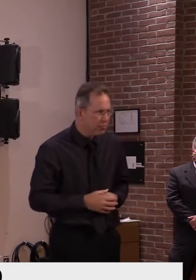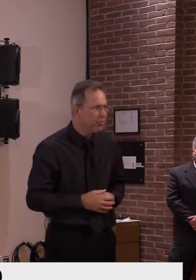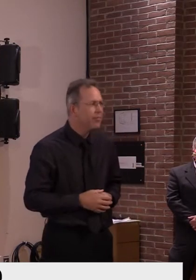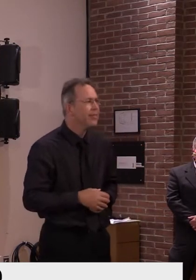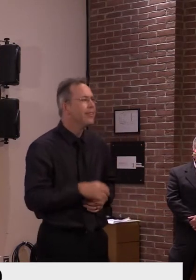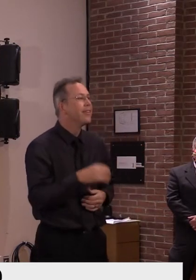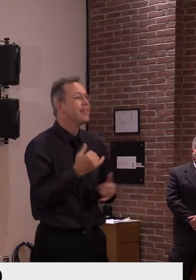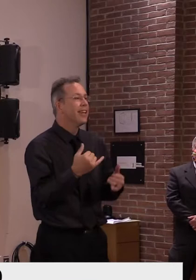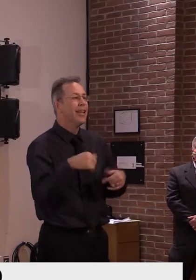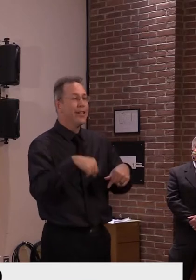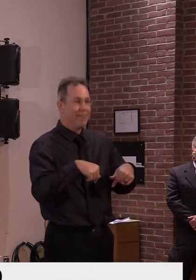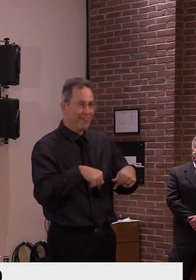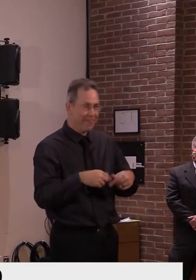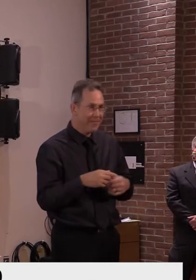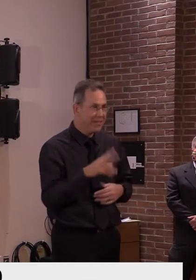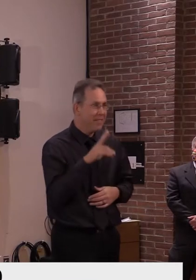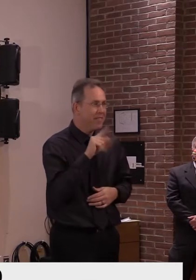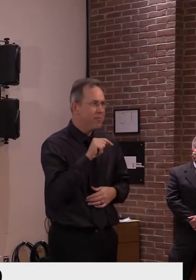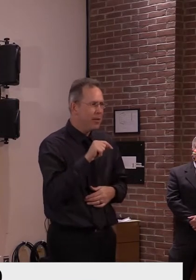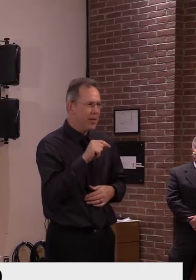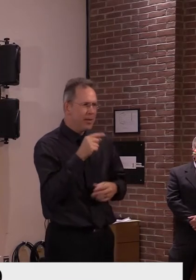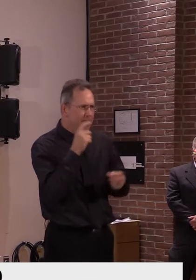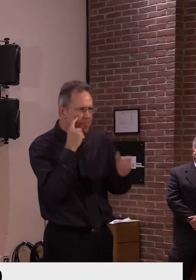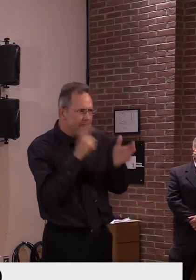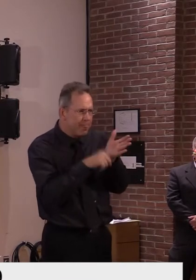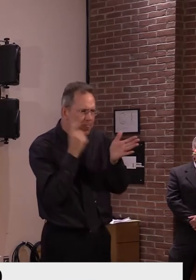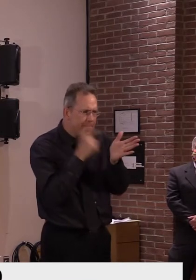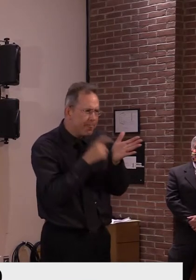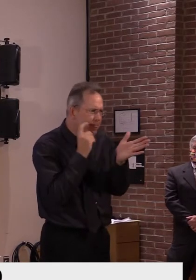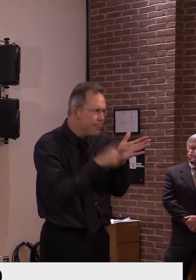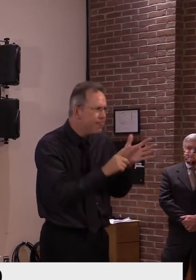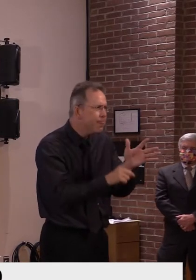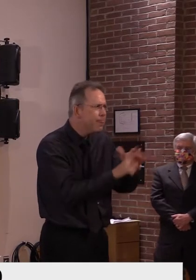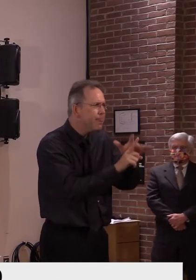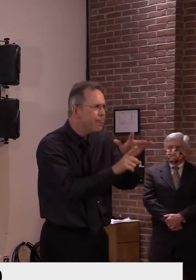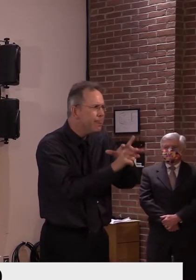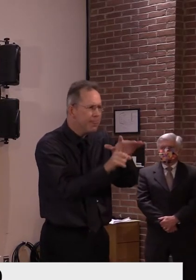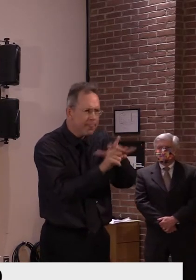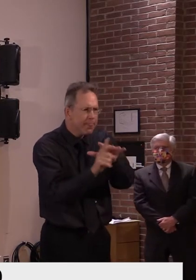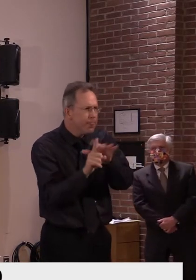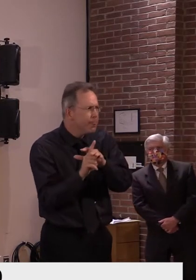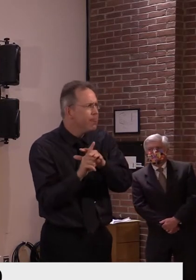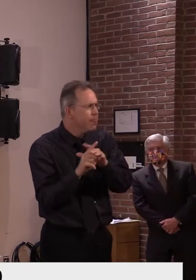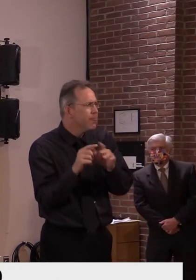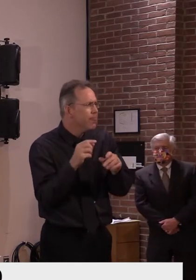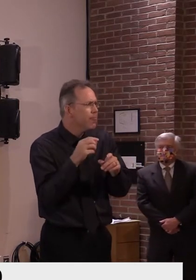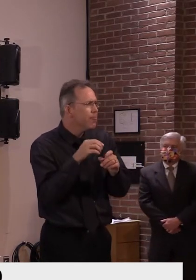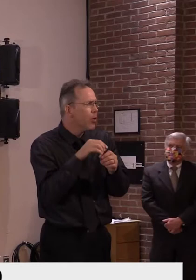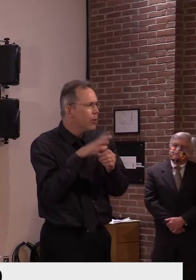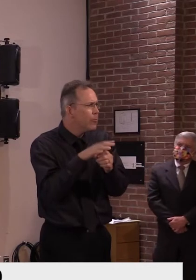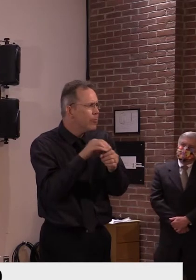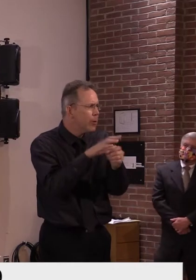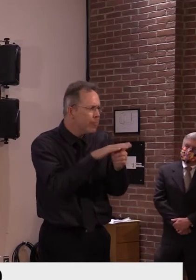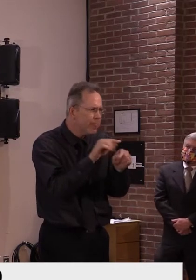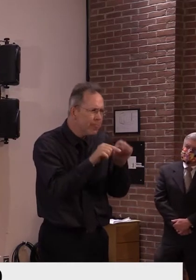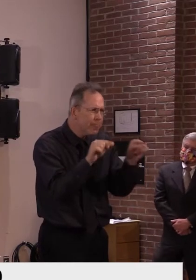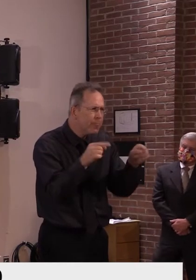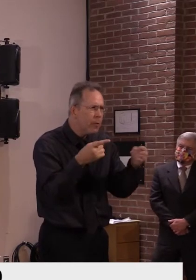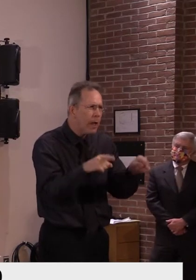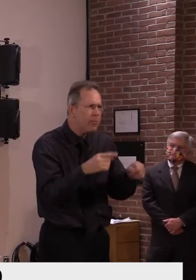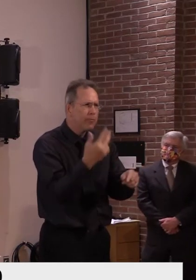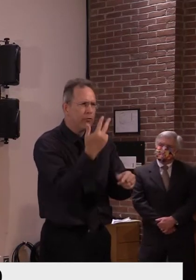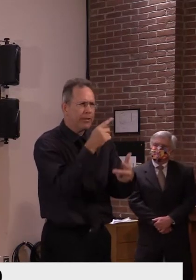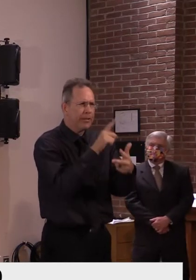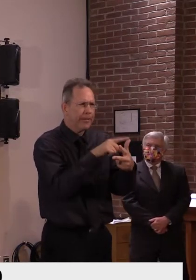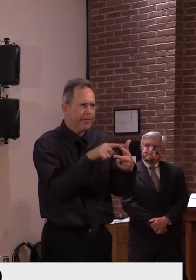experience multiple simultaneous outbreaks. Now earlier this year, we